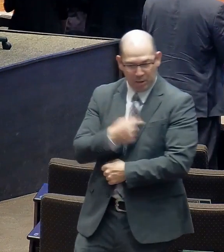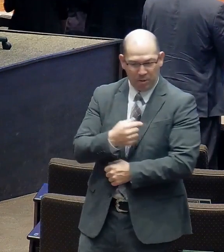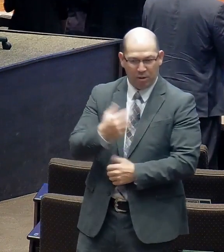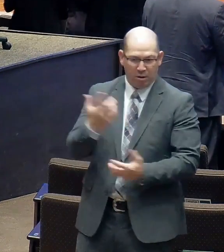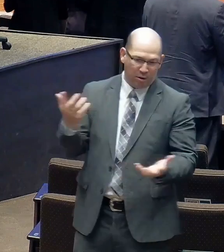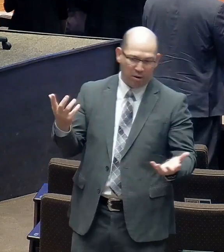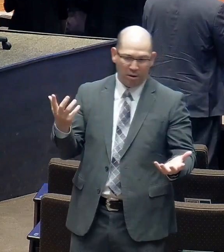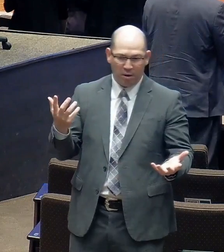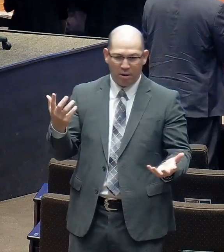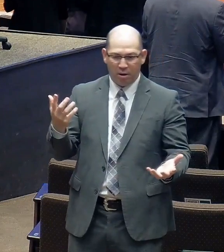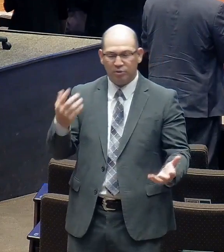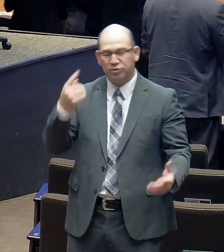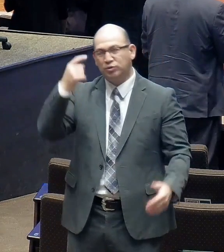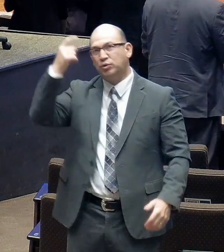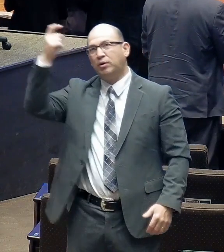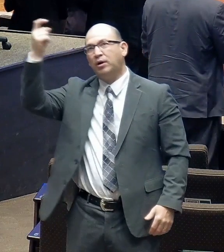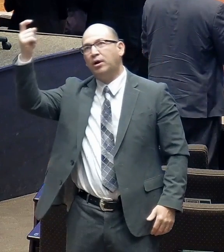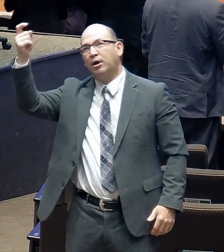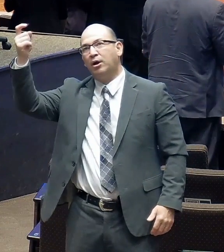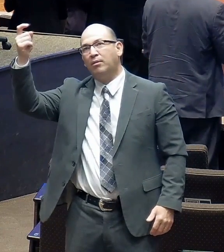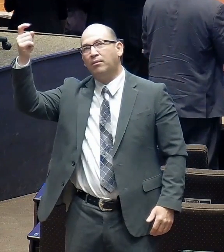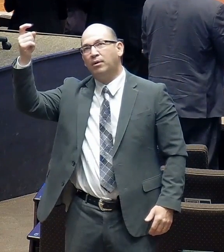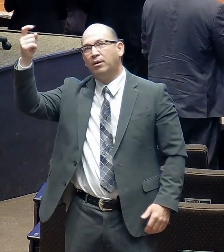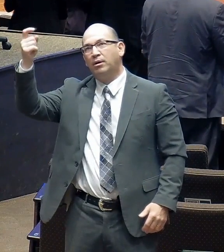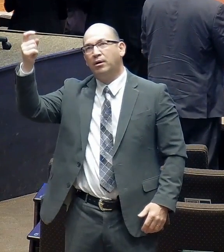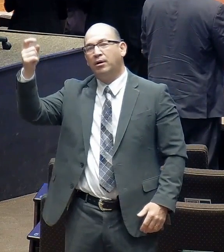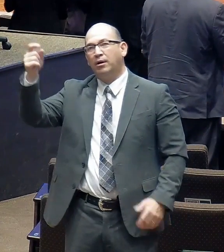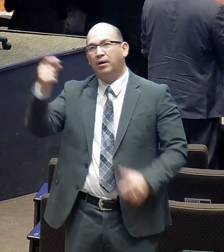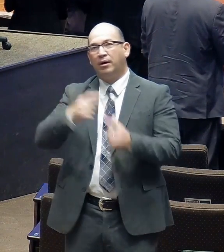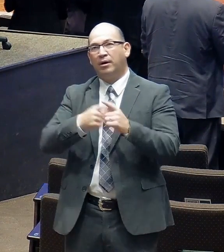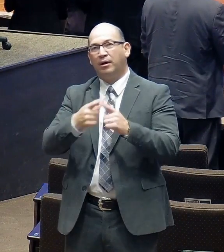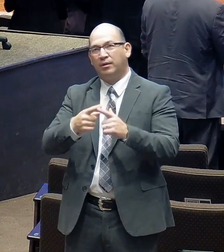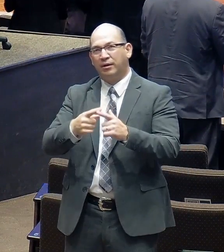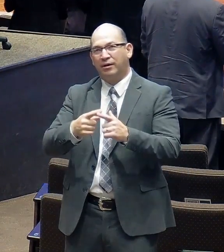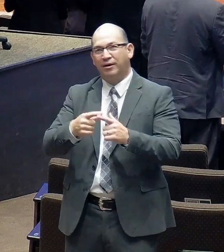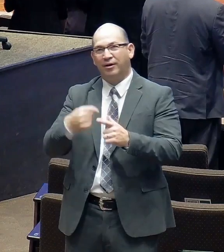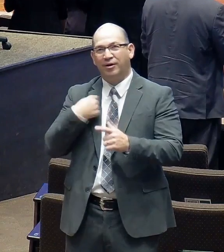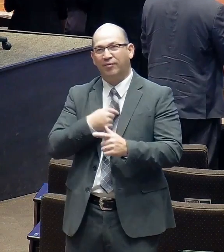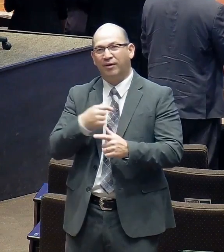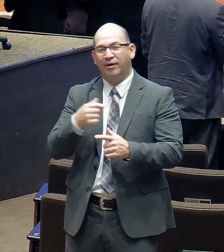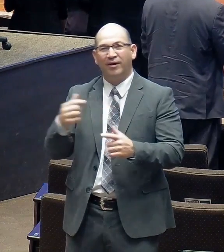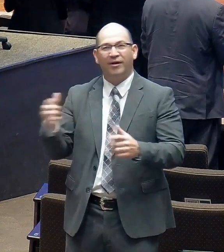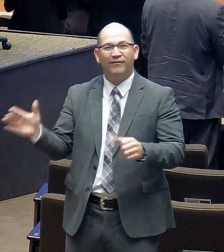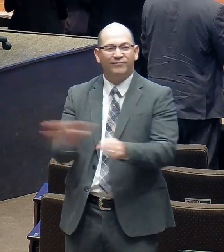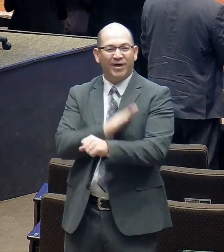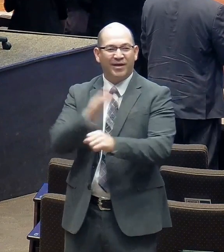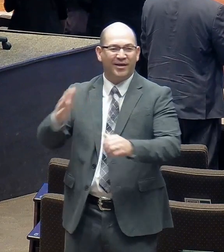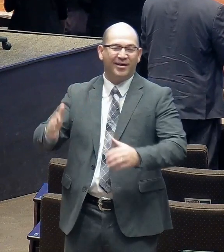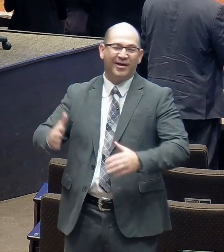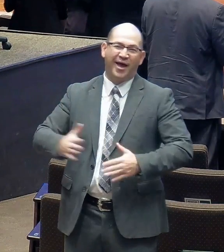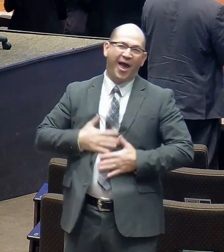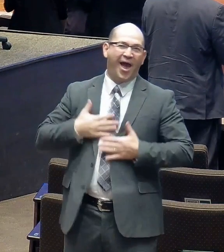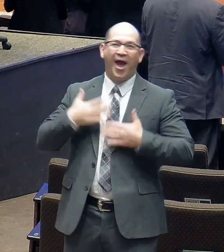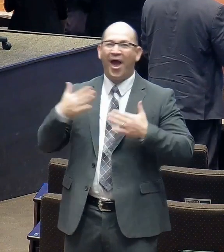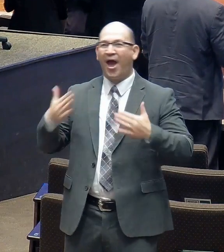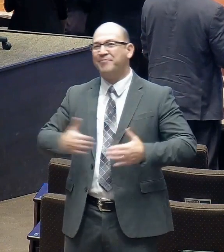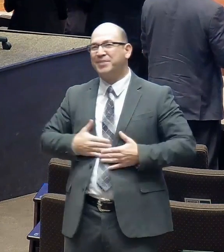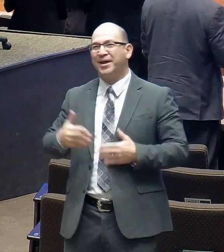Then was our mouth filled with laughter, and our tongues were singing. Then said they